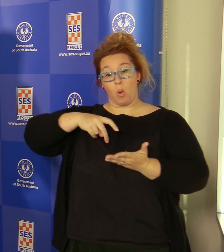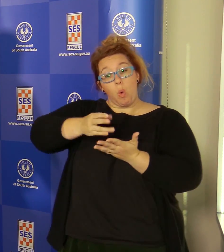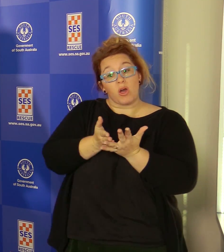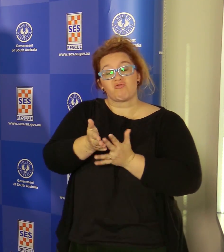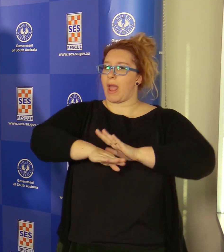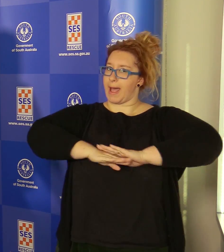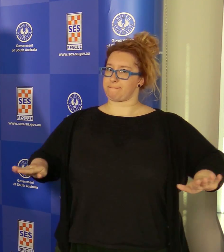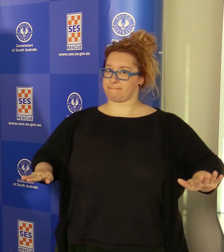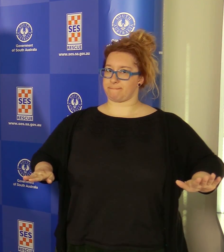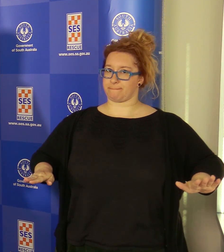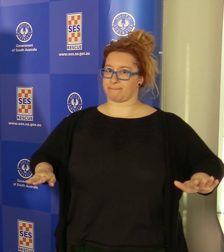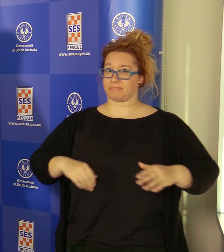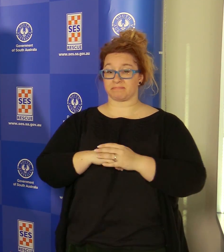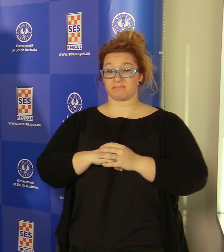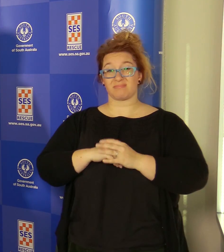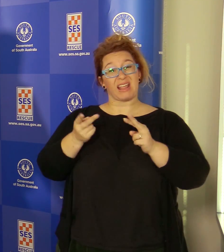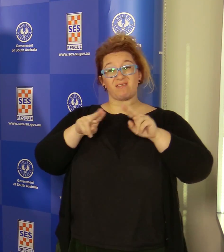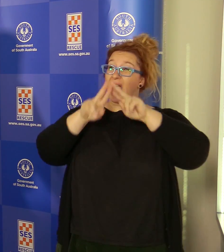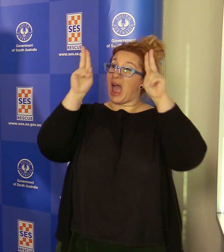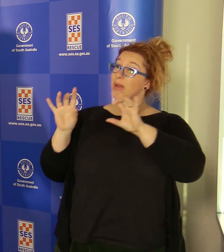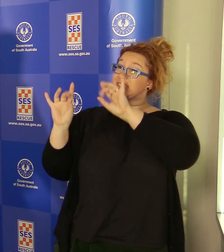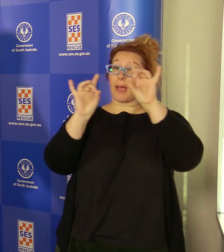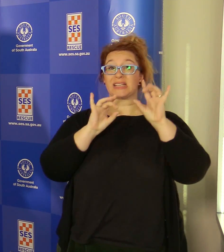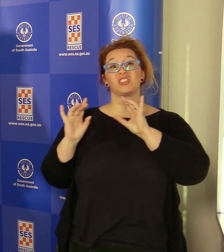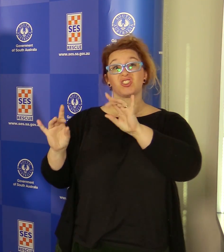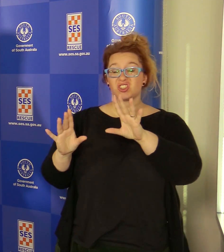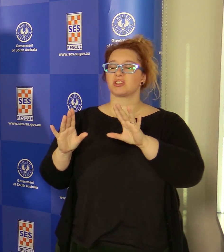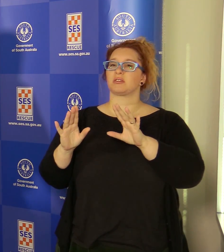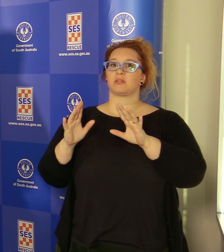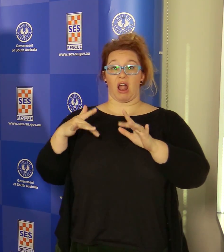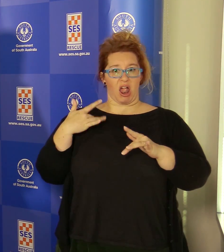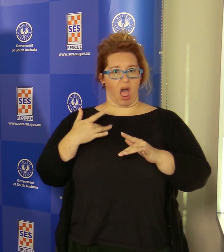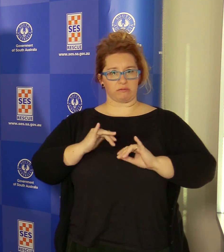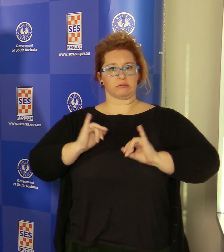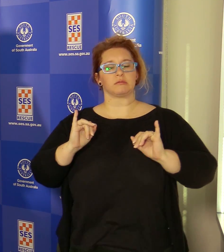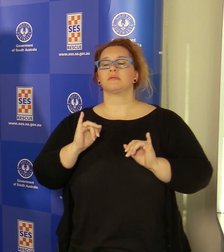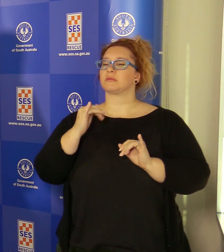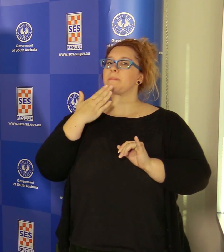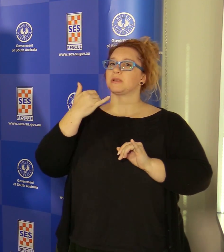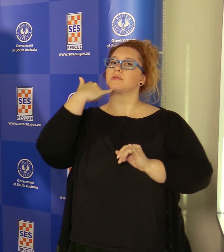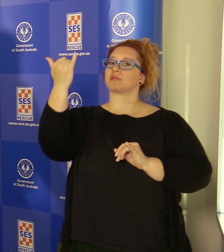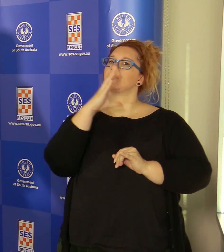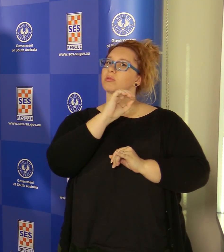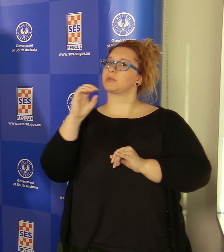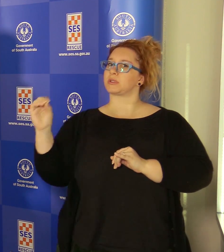there's any problems with structural damage to houses, if it's a life threat through triple zero and if it's a storm and flood damage, 3132500.